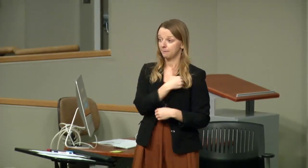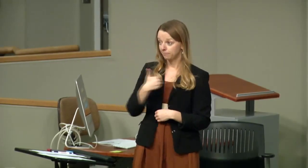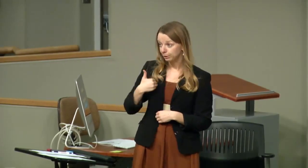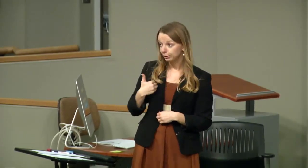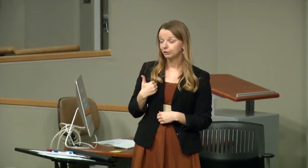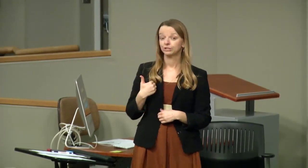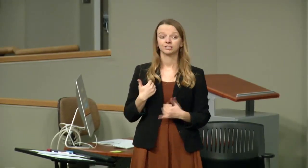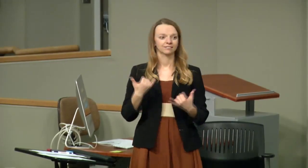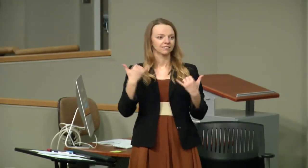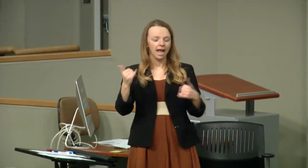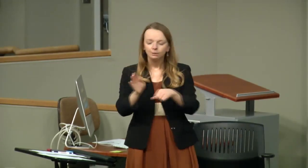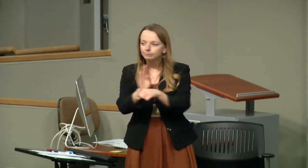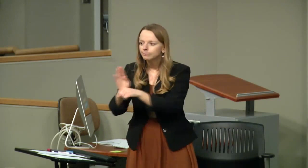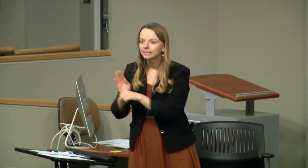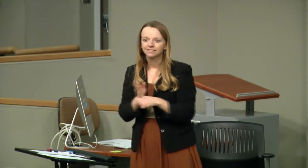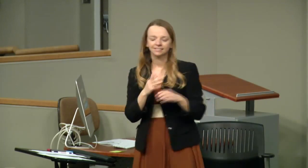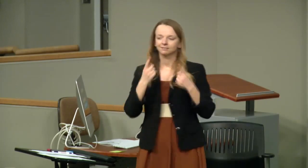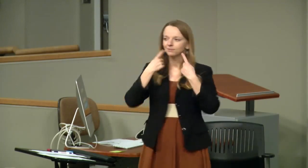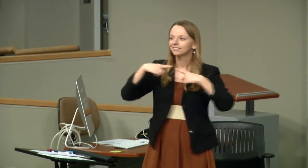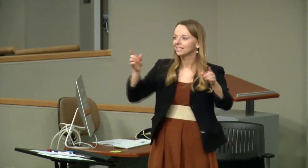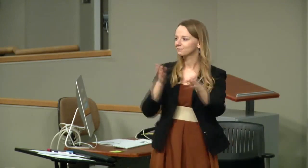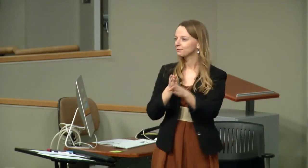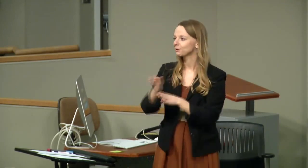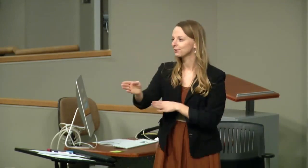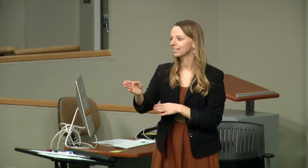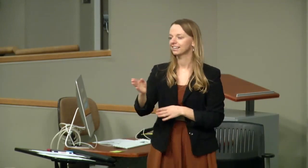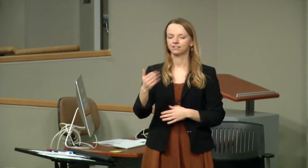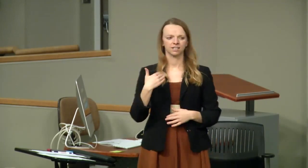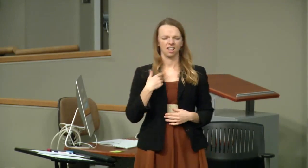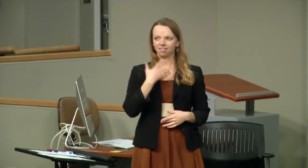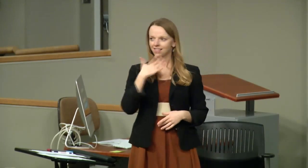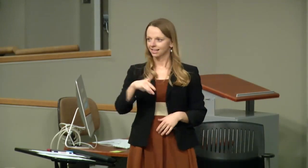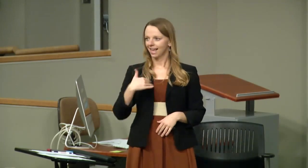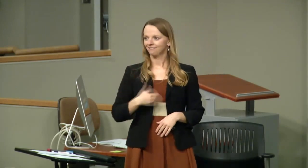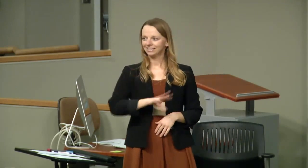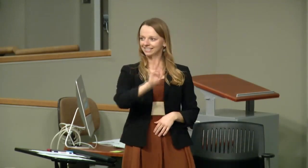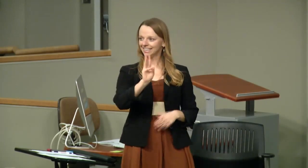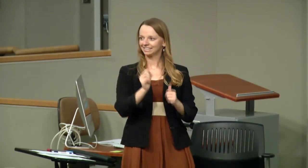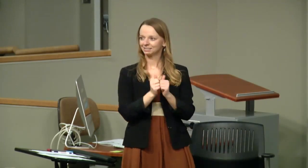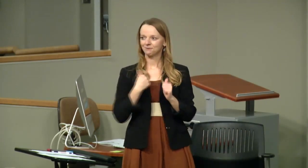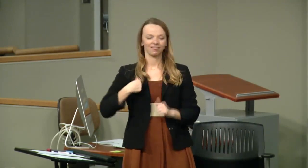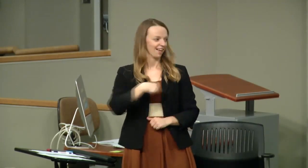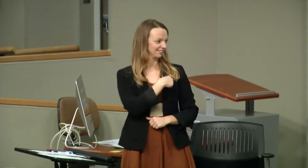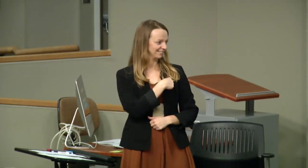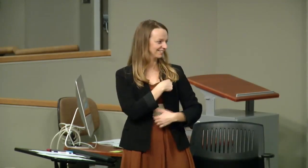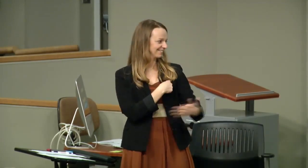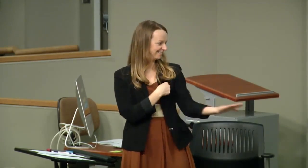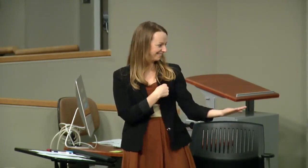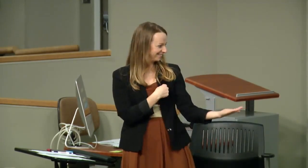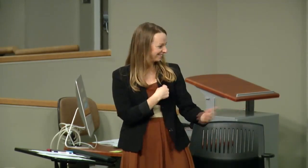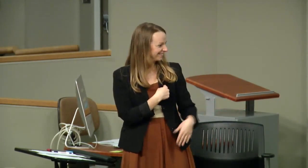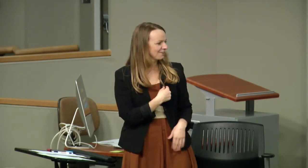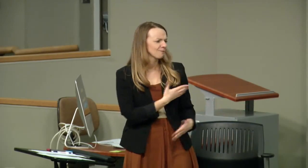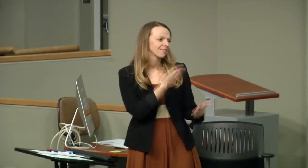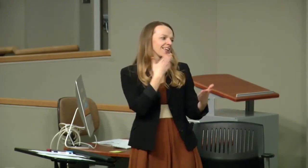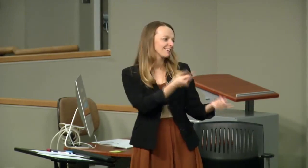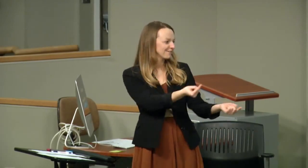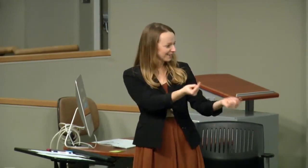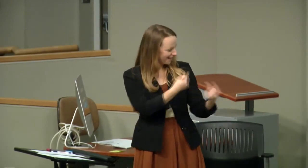Originally, this group started out with eight members, but we know that everybody, they're all successful interpreters now, are busy. We were able to get six of them to come back and join us